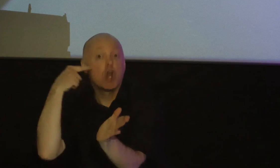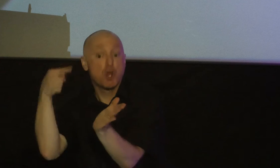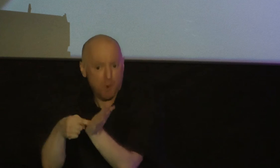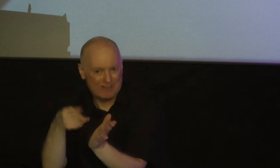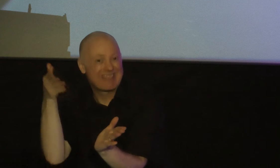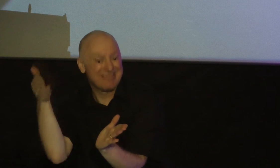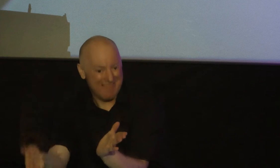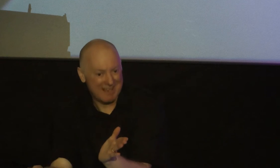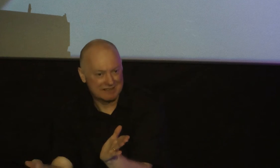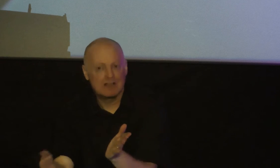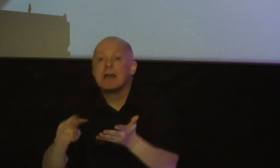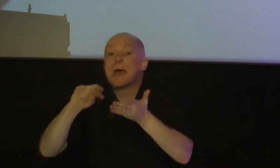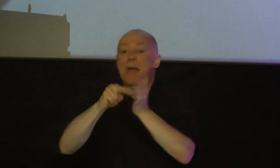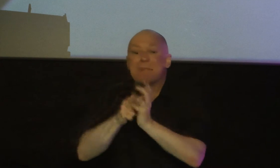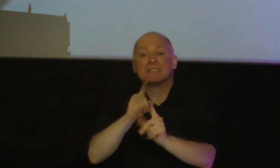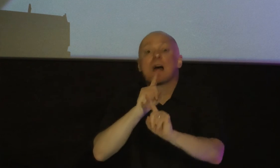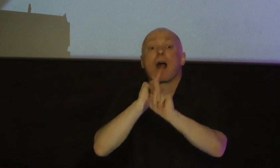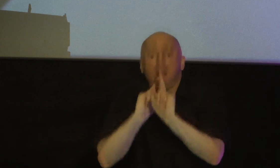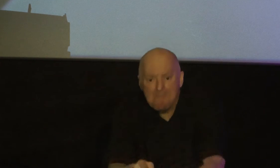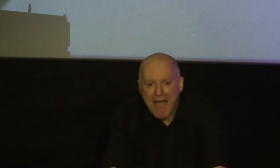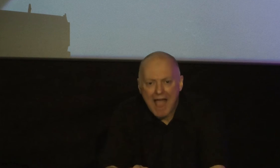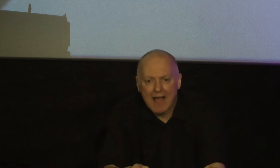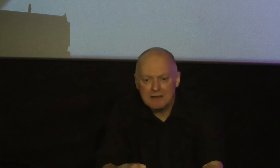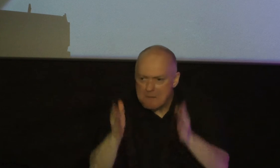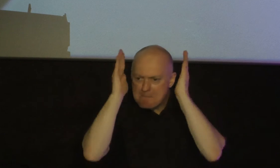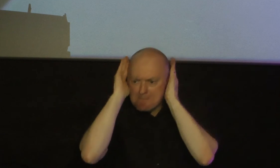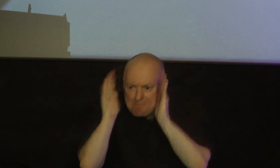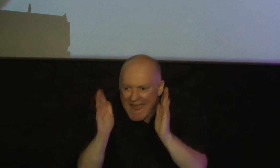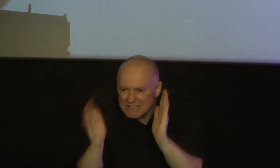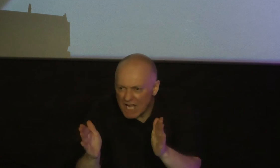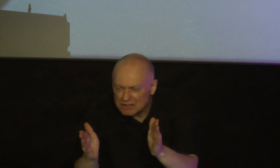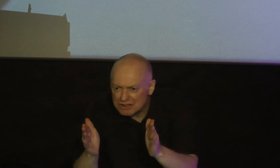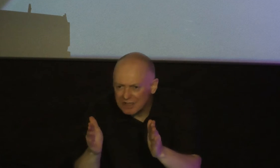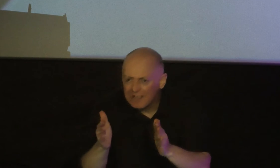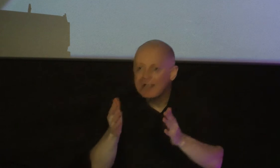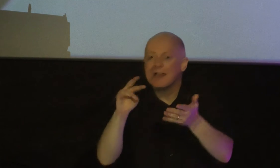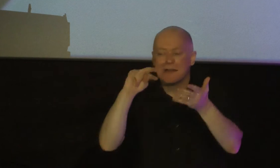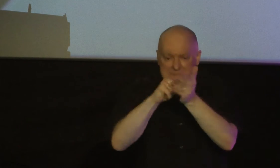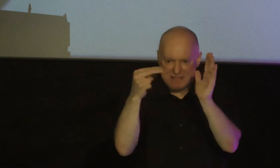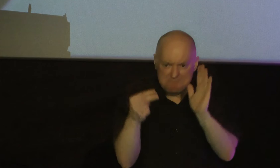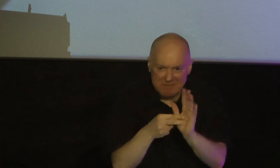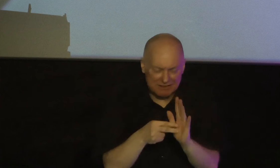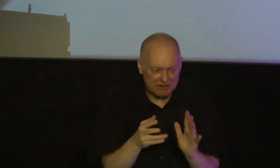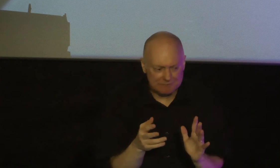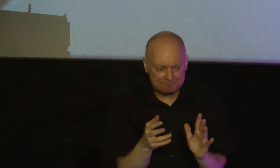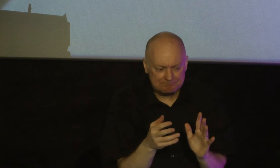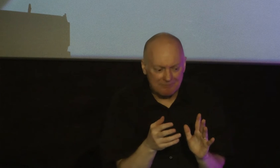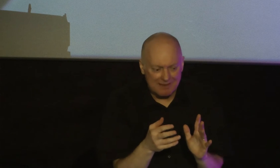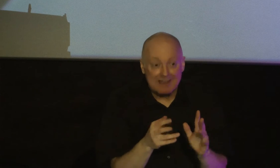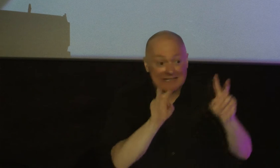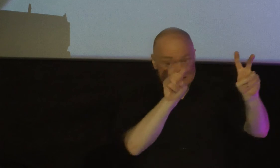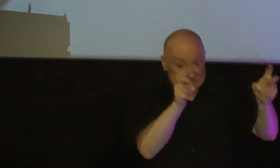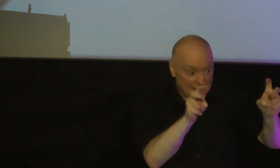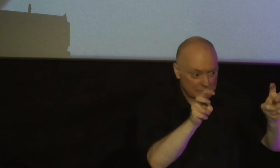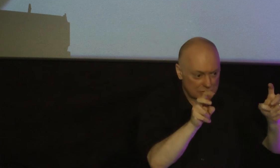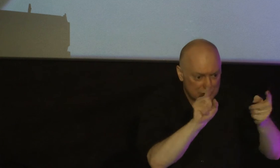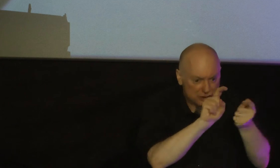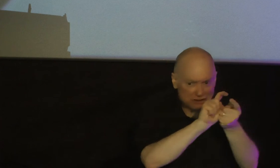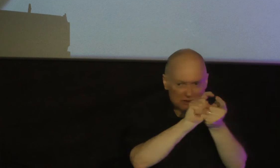is an imperative it's a call to pay attention it marks an important transition and shift in subject and this will be the basis for